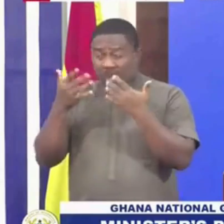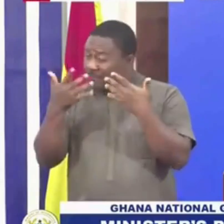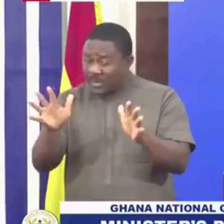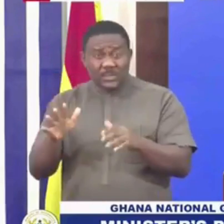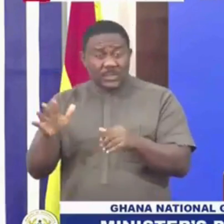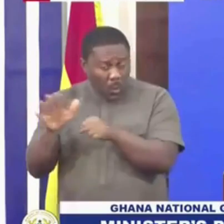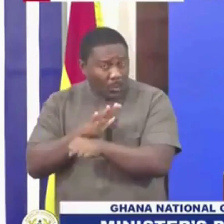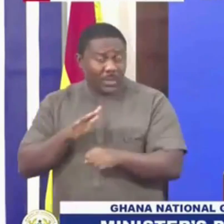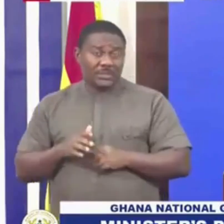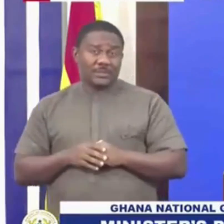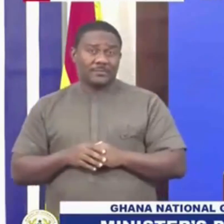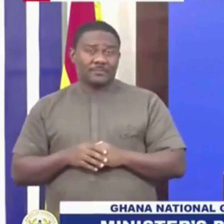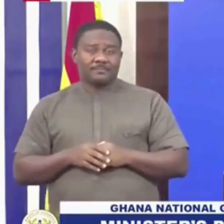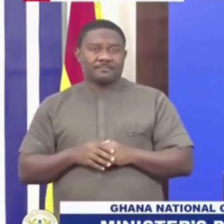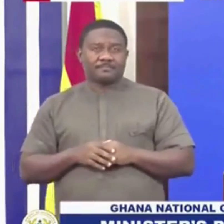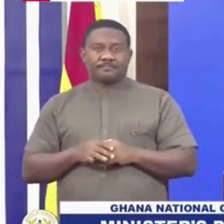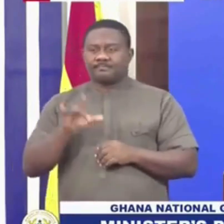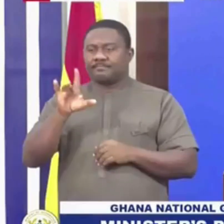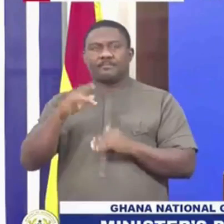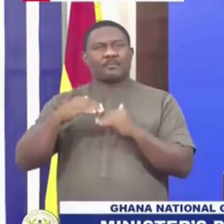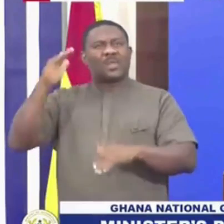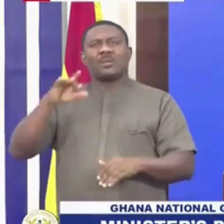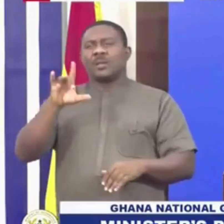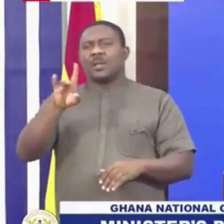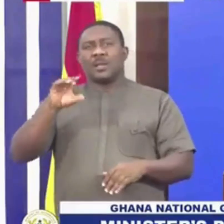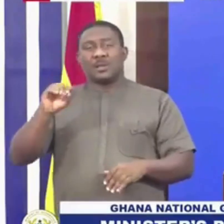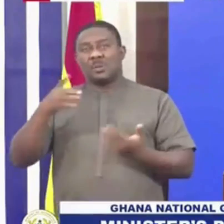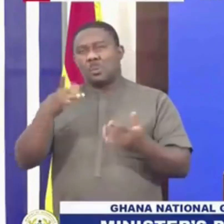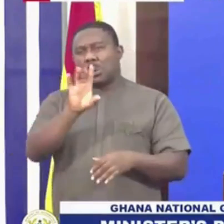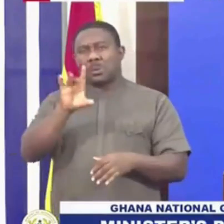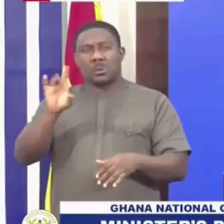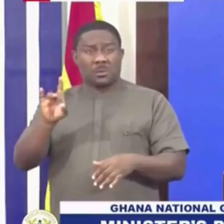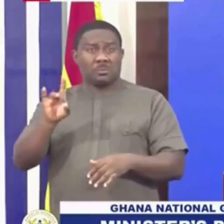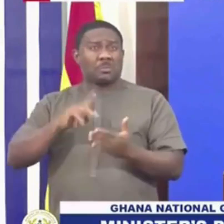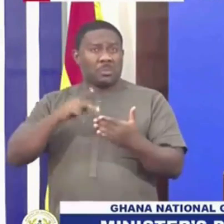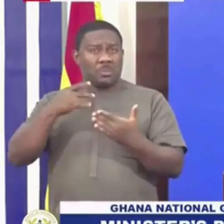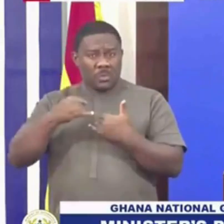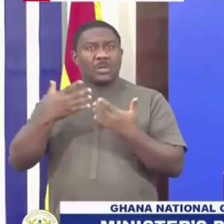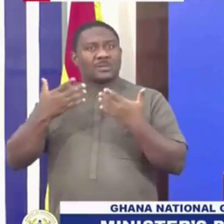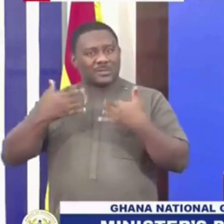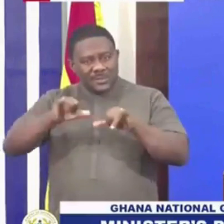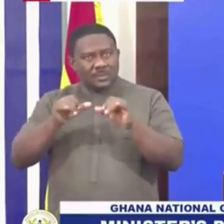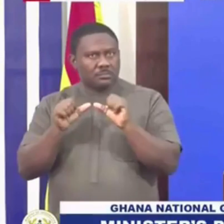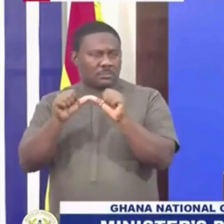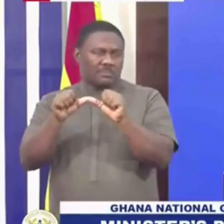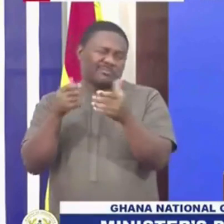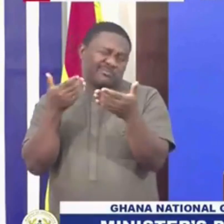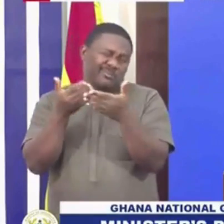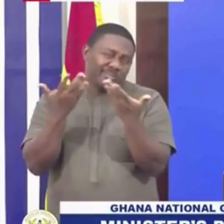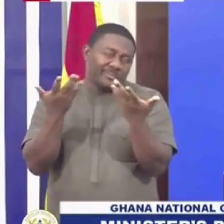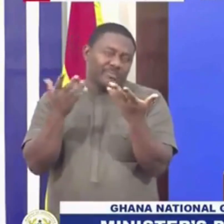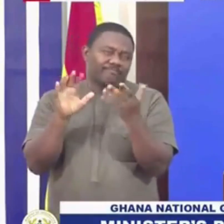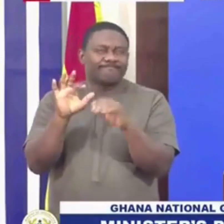And over 80 projects. About 88 projects are still ongoing, quite significant, to the tune of close about